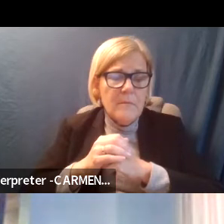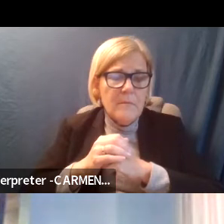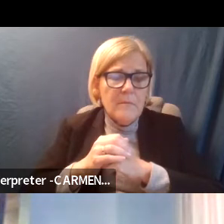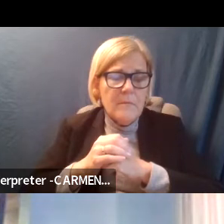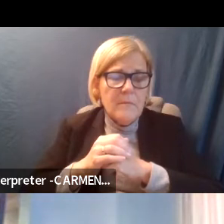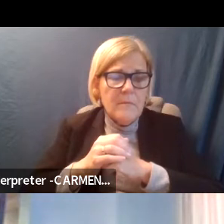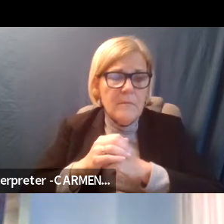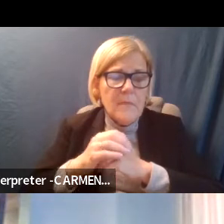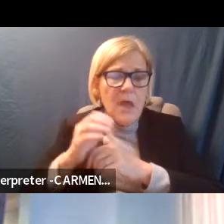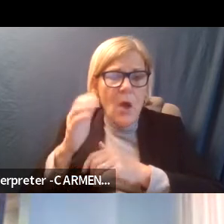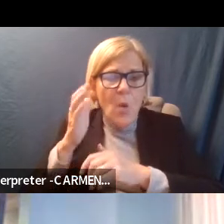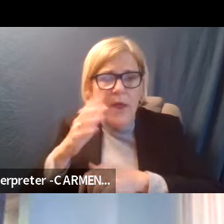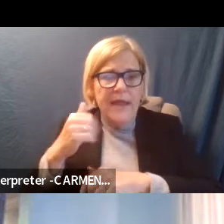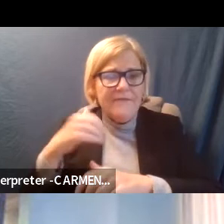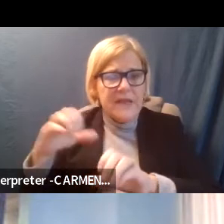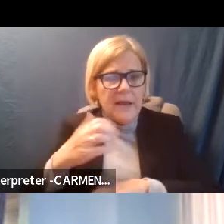that's that's better job.